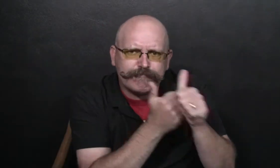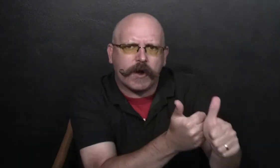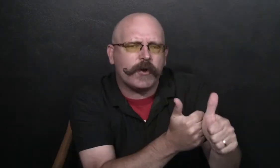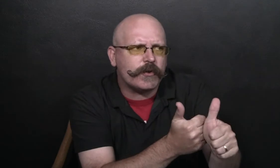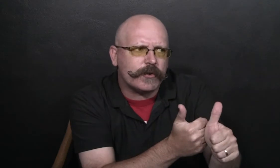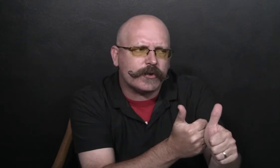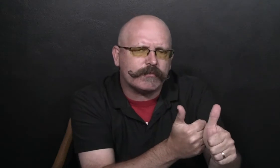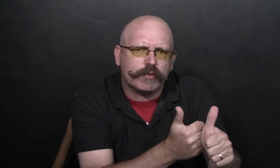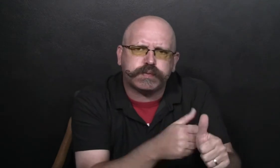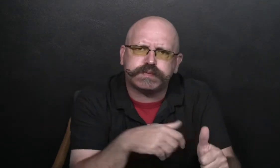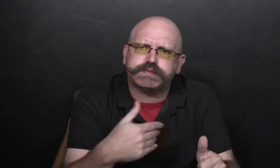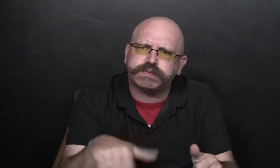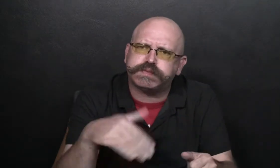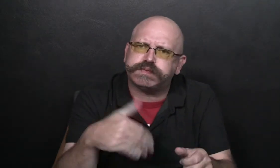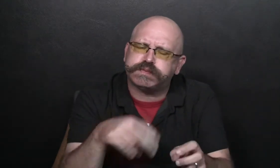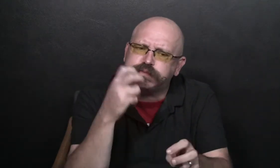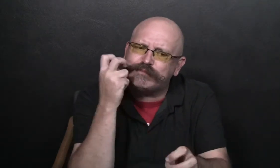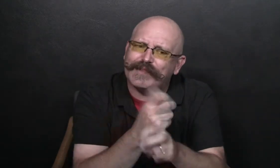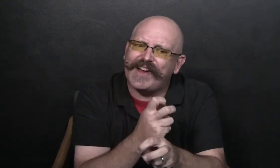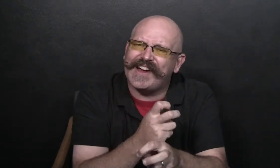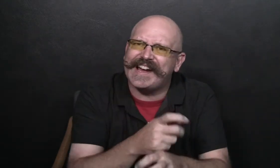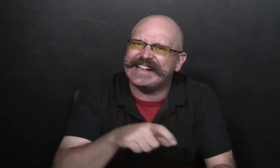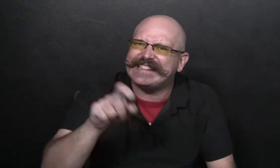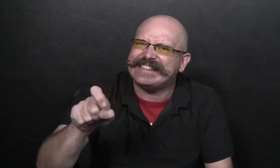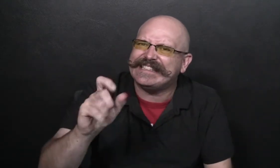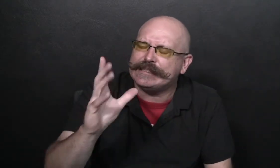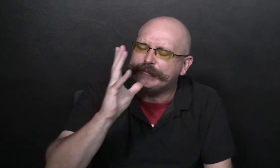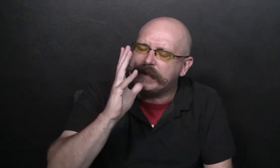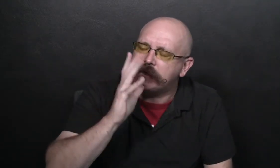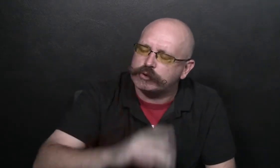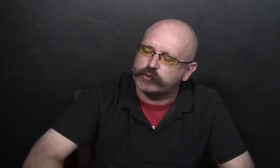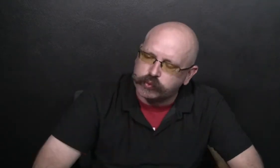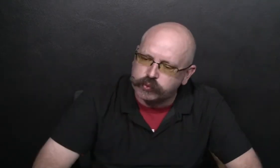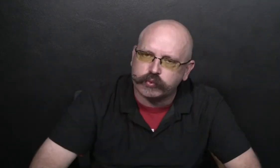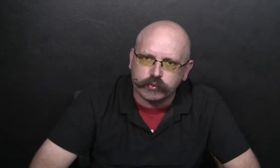Trinka mostly followed the signs, but it was hard when she wanted her mommy.